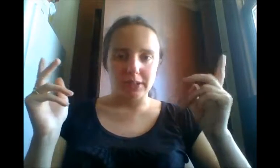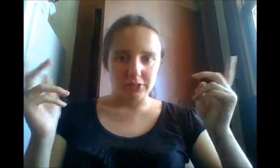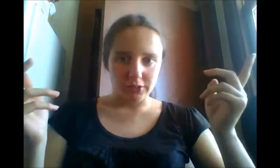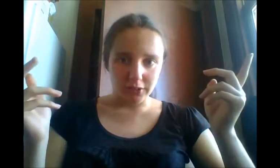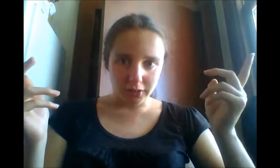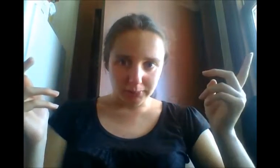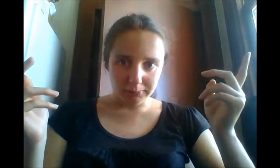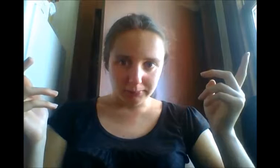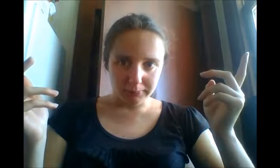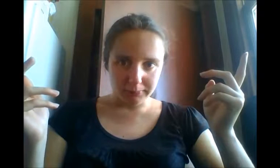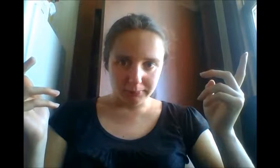.com.